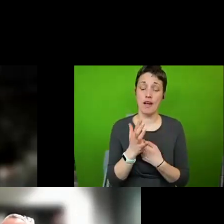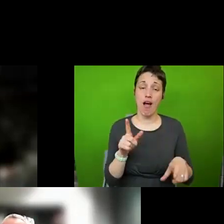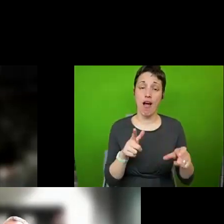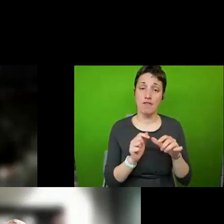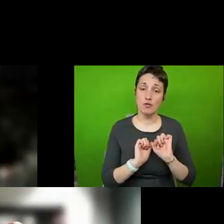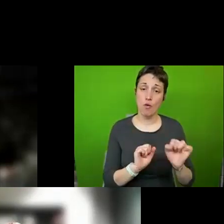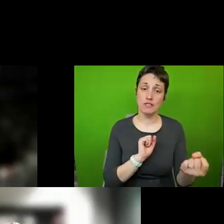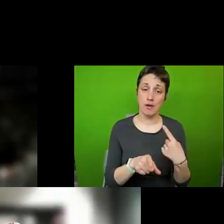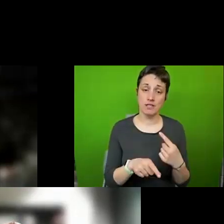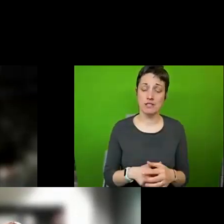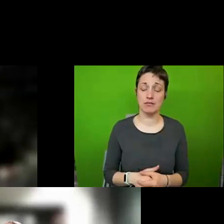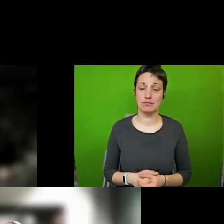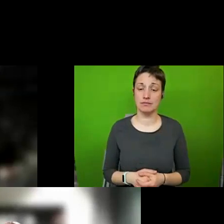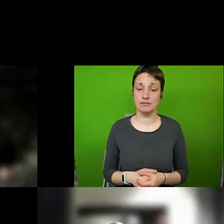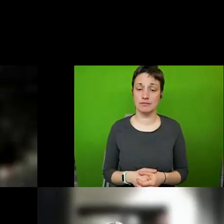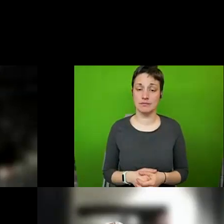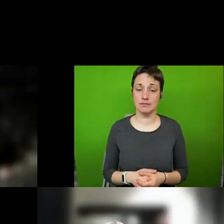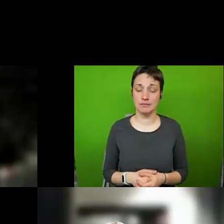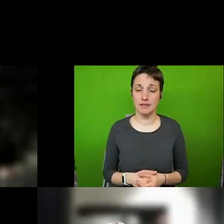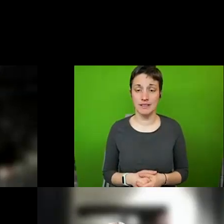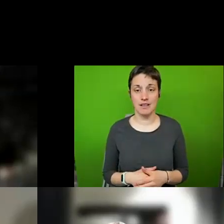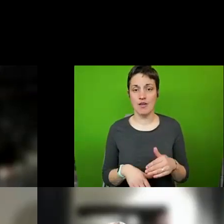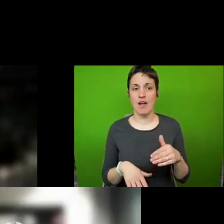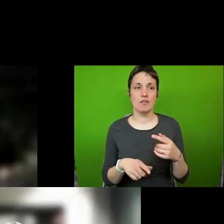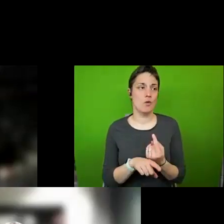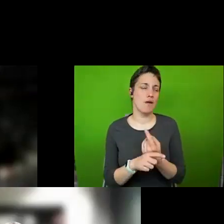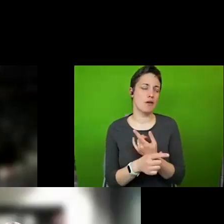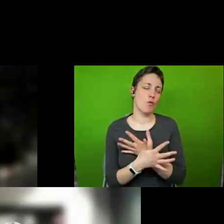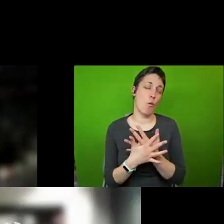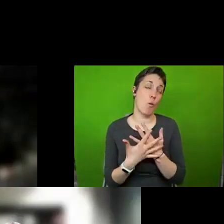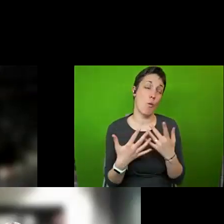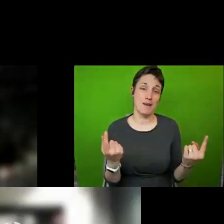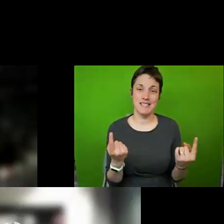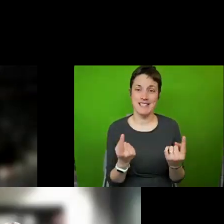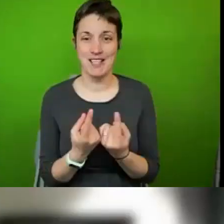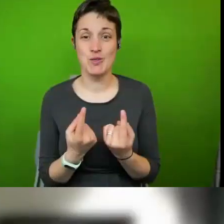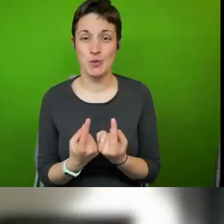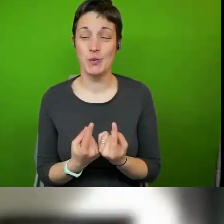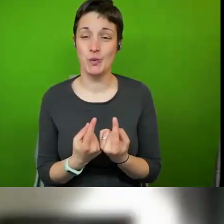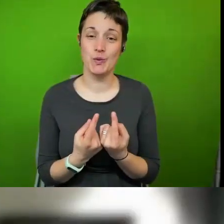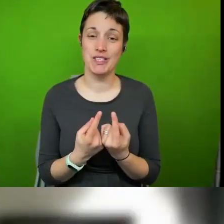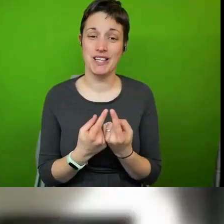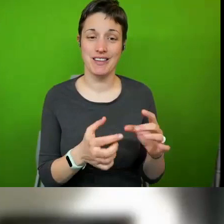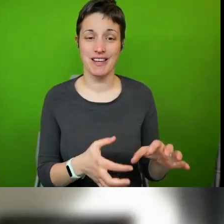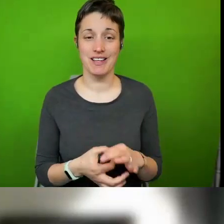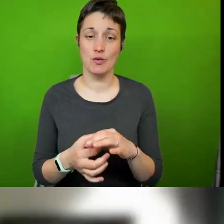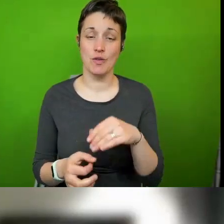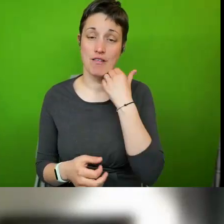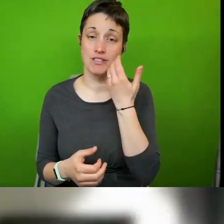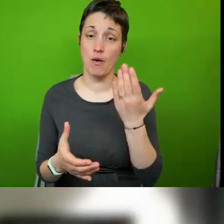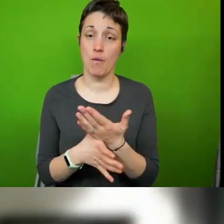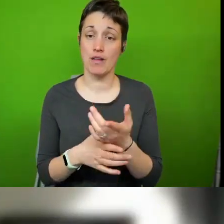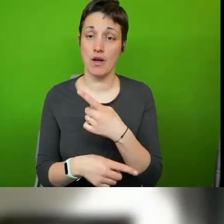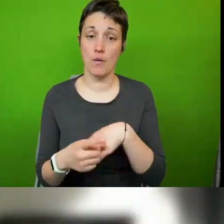i i mean you've touched on so many issues that are relevant to uh the kind of everyday work that we've been doing on human